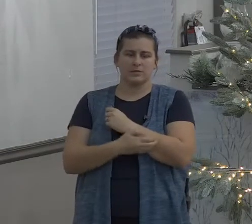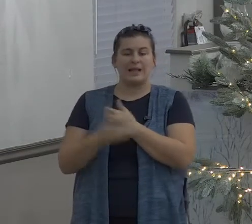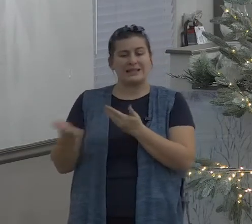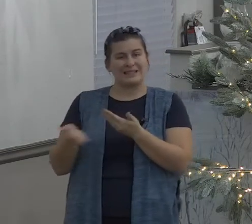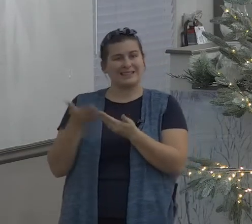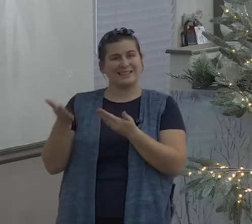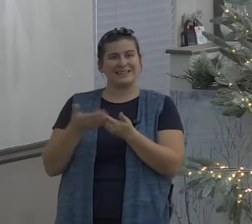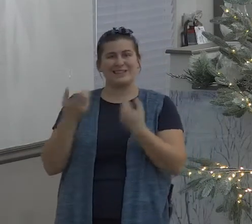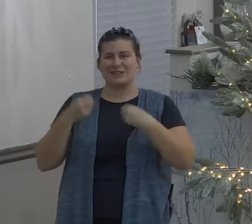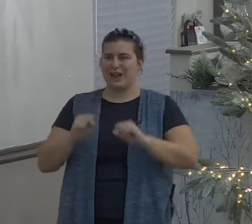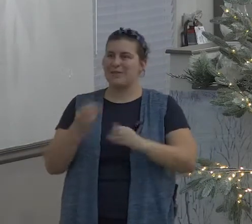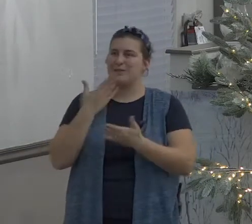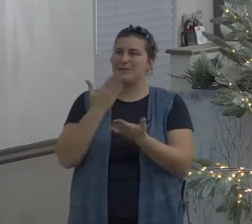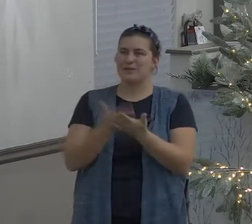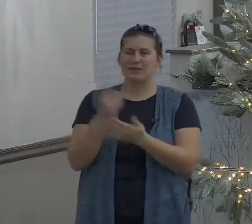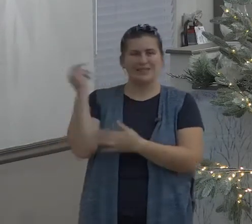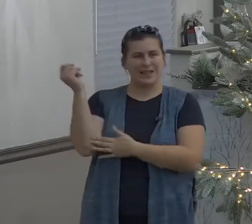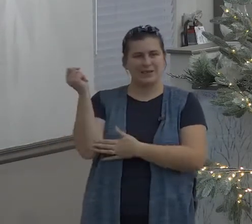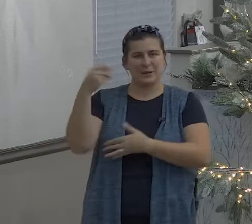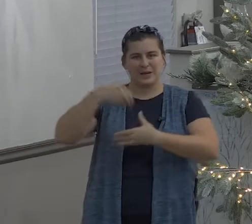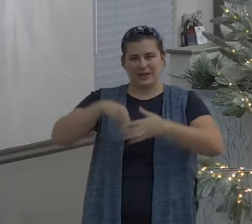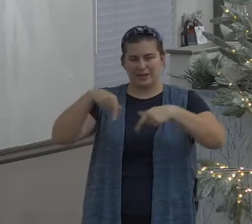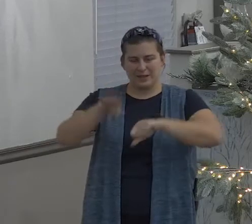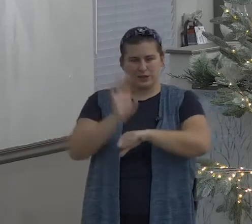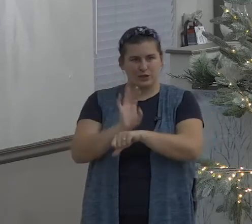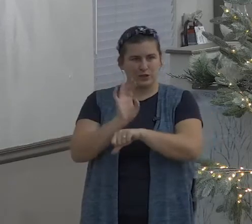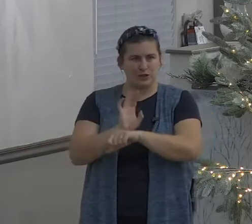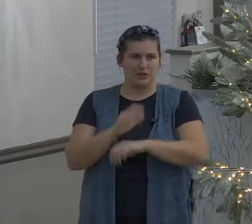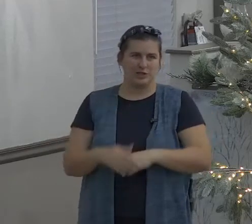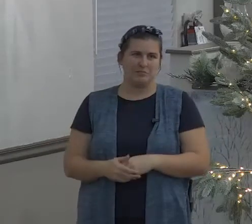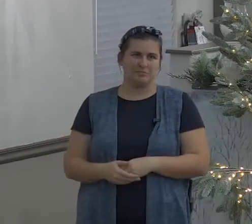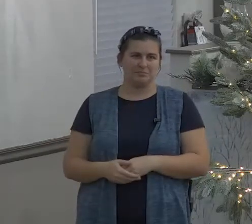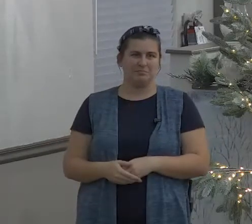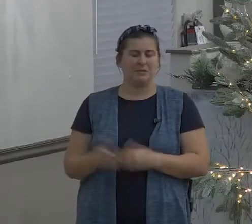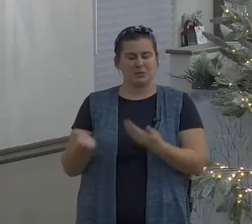his covenant and his testimonies